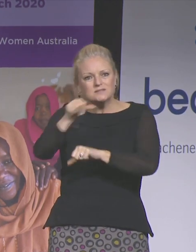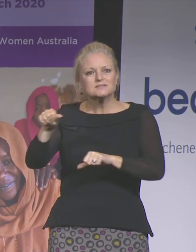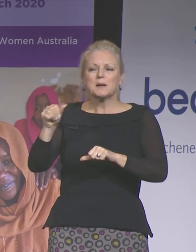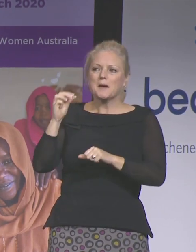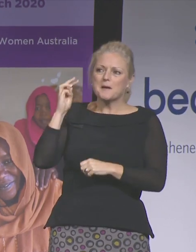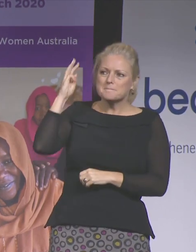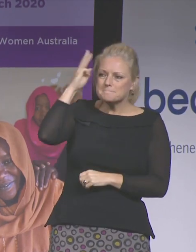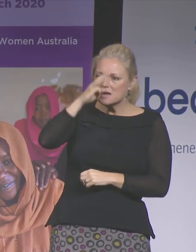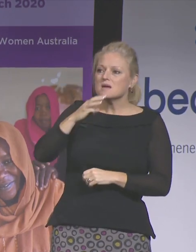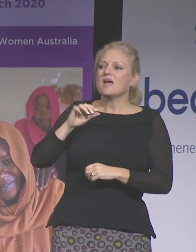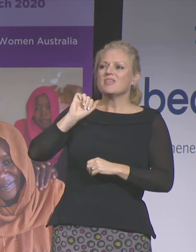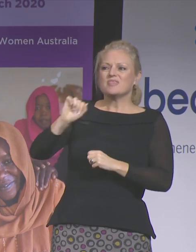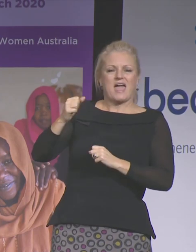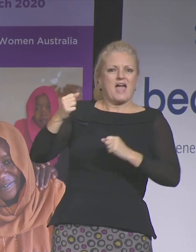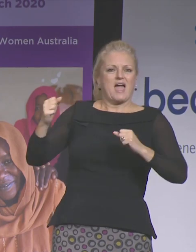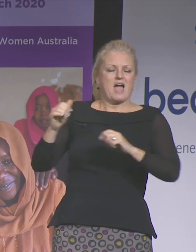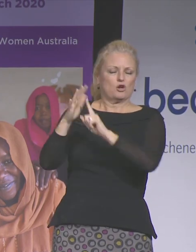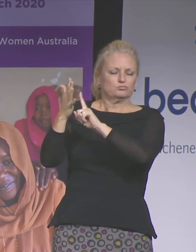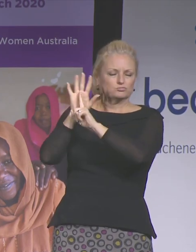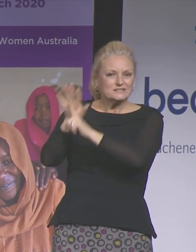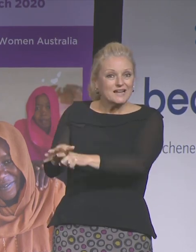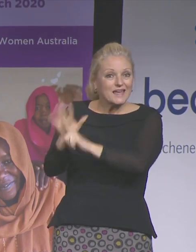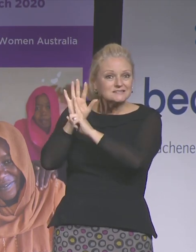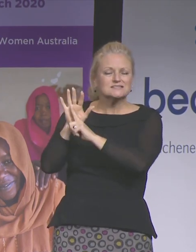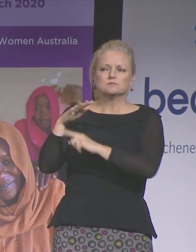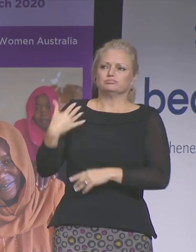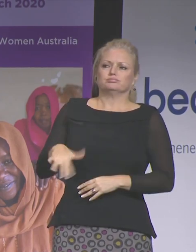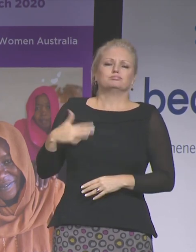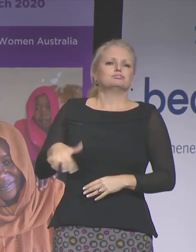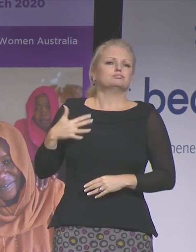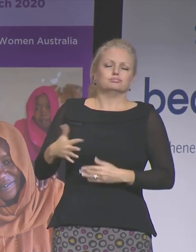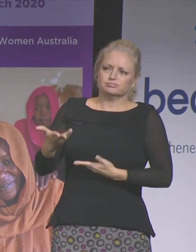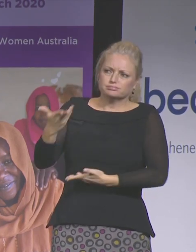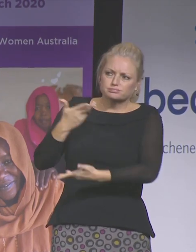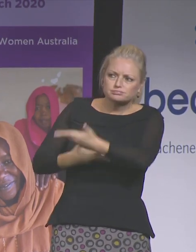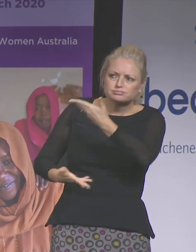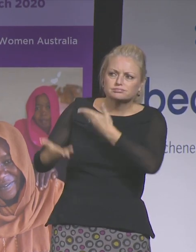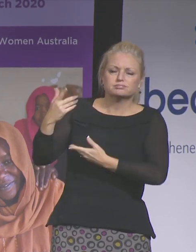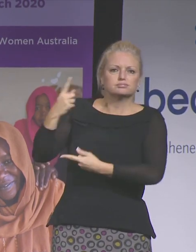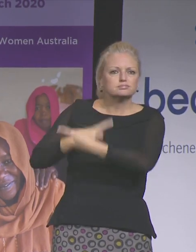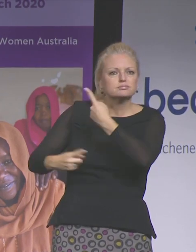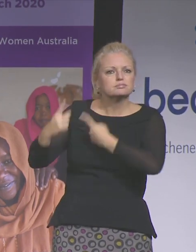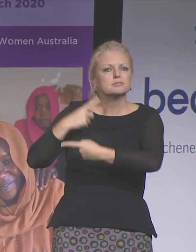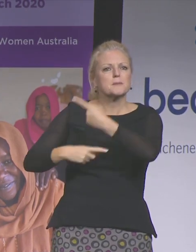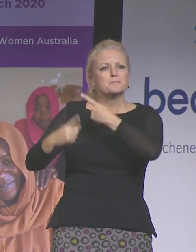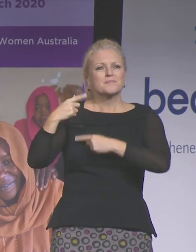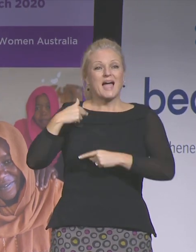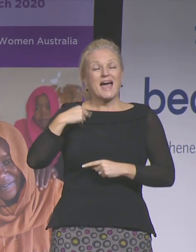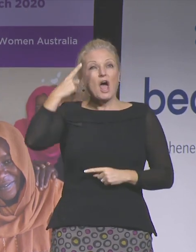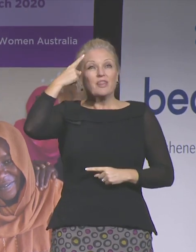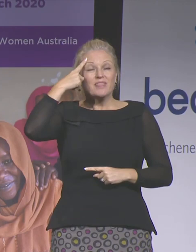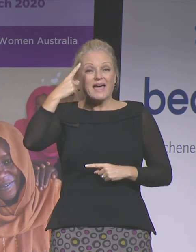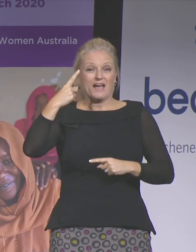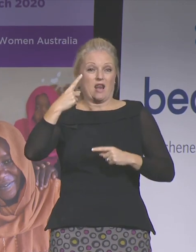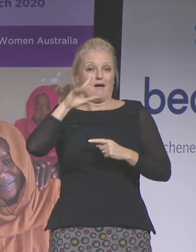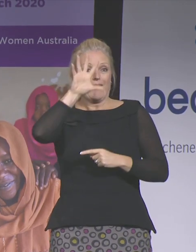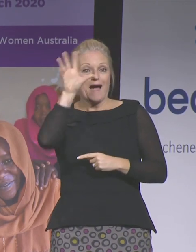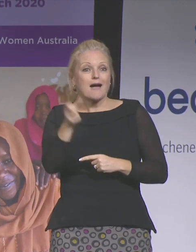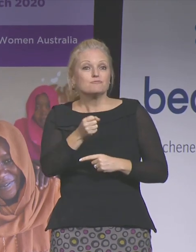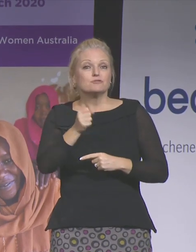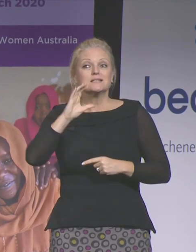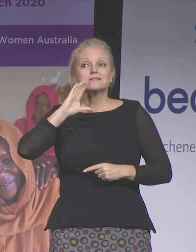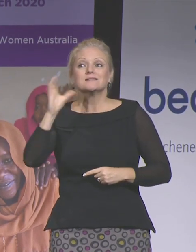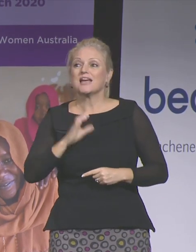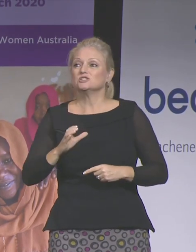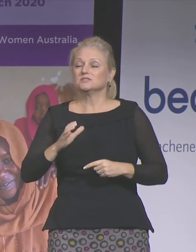from their resilience. And in particular I'm thinking of the mothers I meet in African nations who